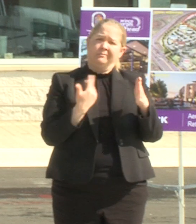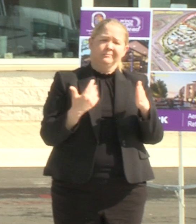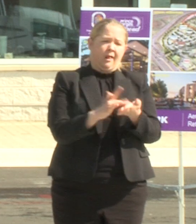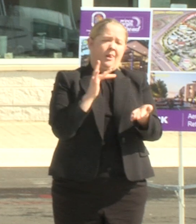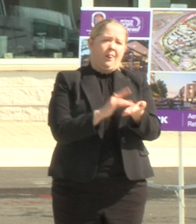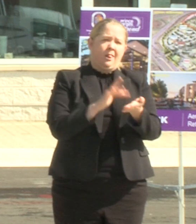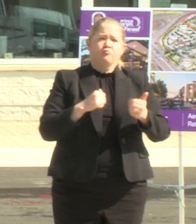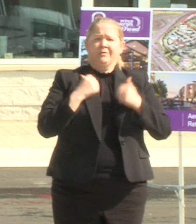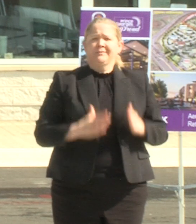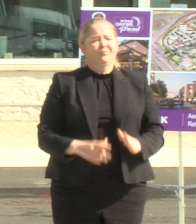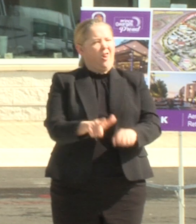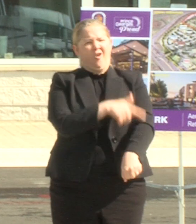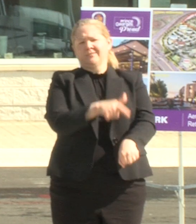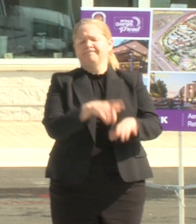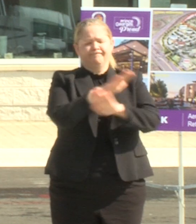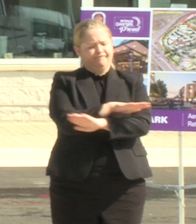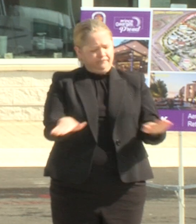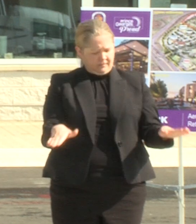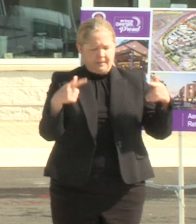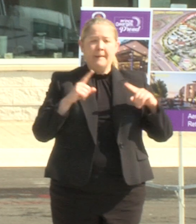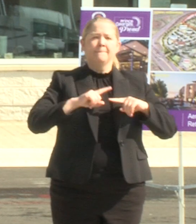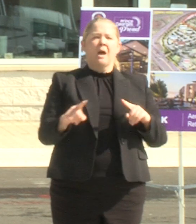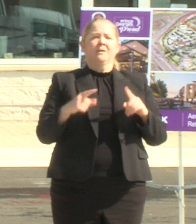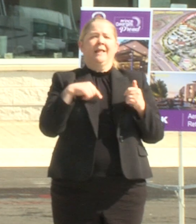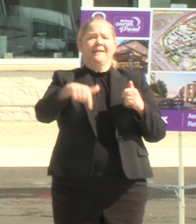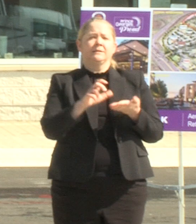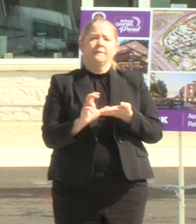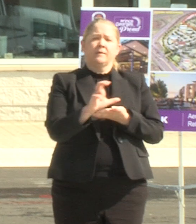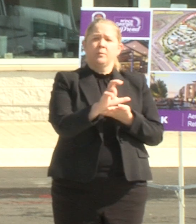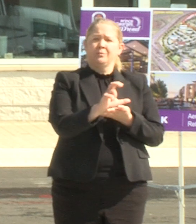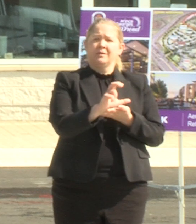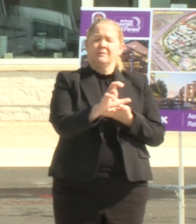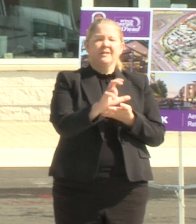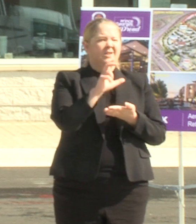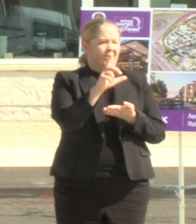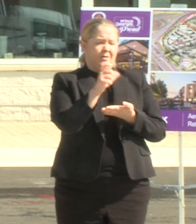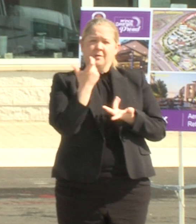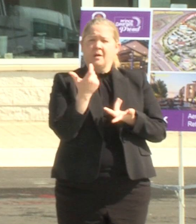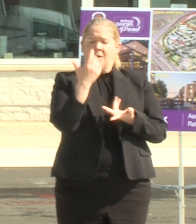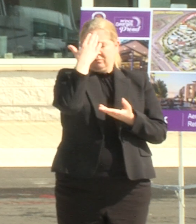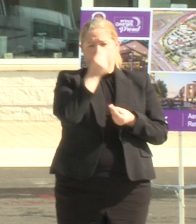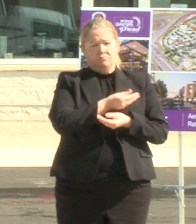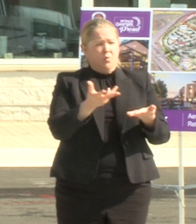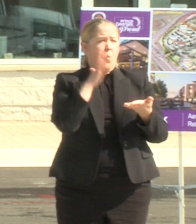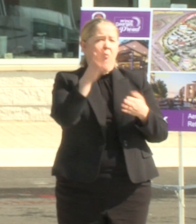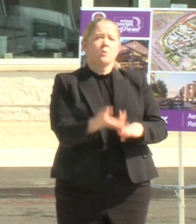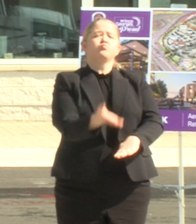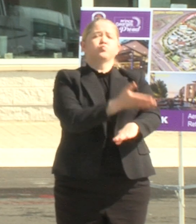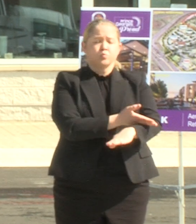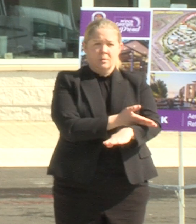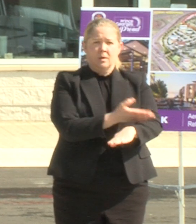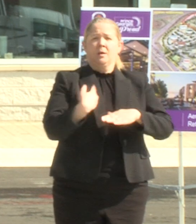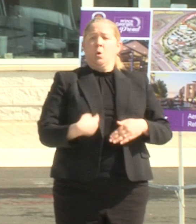too long if paid for the services we need but these investments will not continue contribute to sprawl I want you to know that we